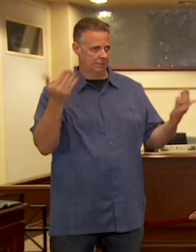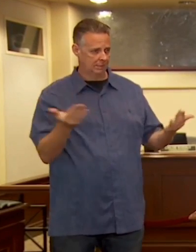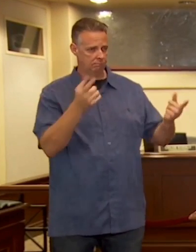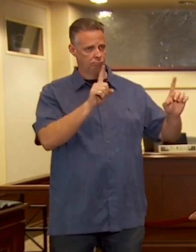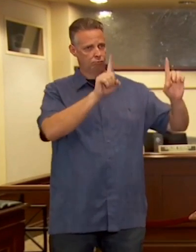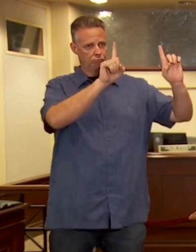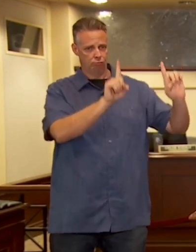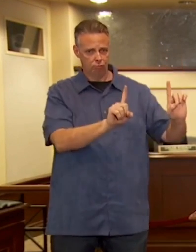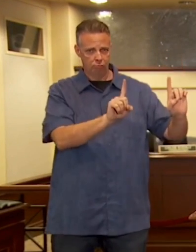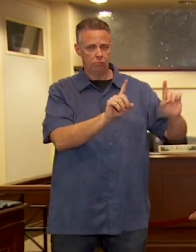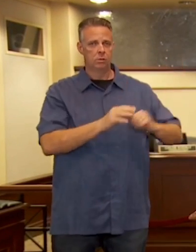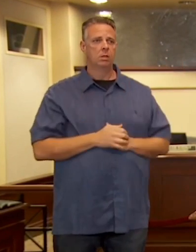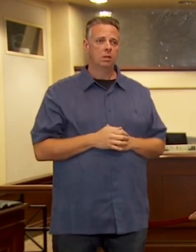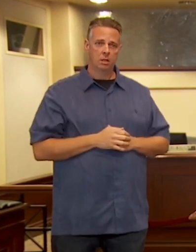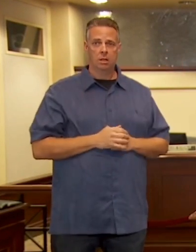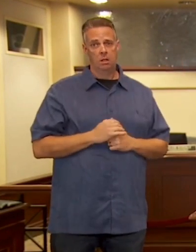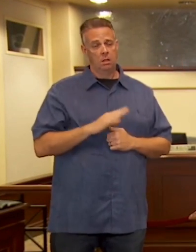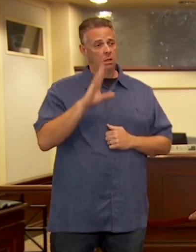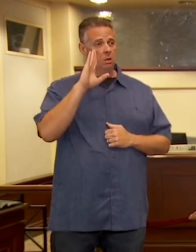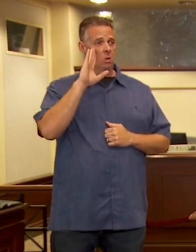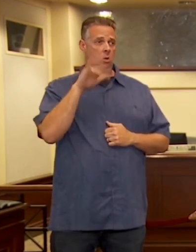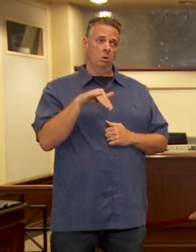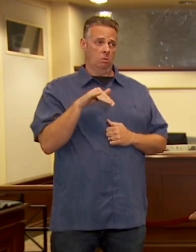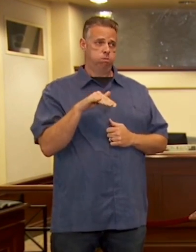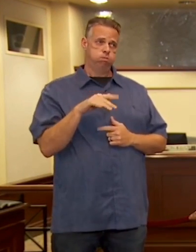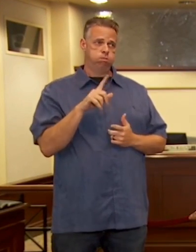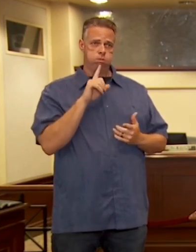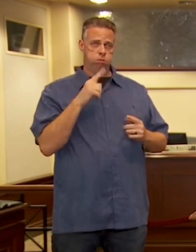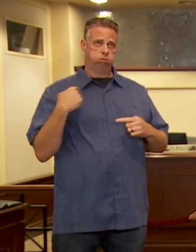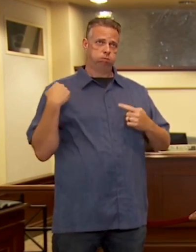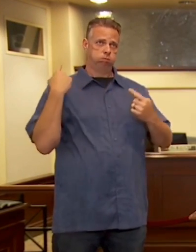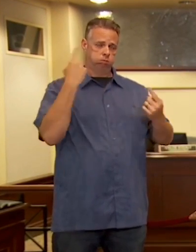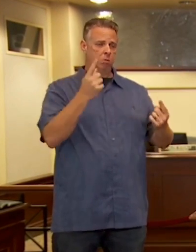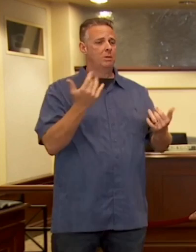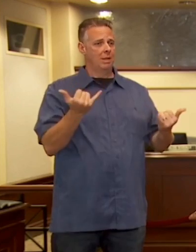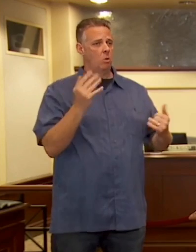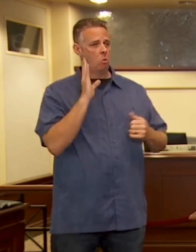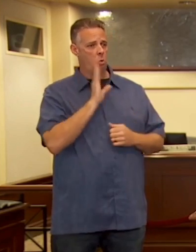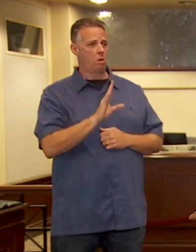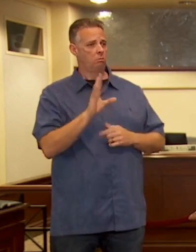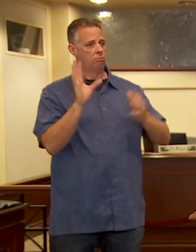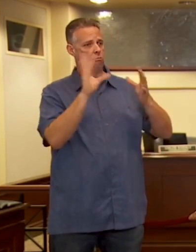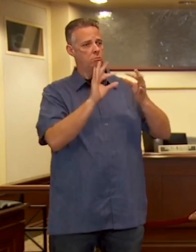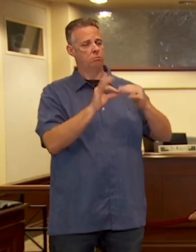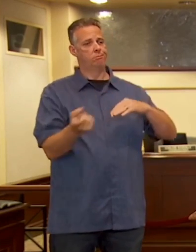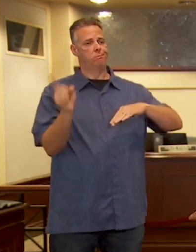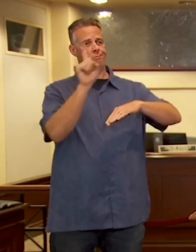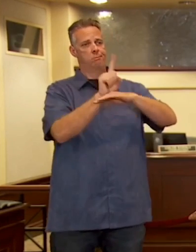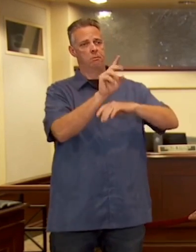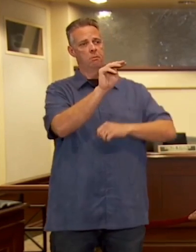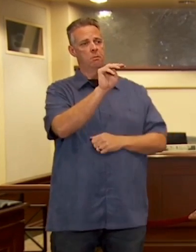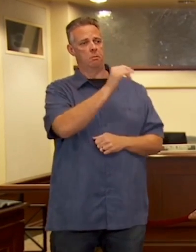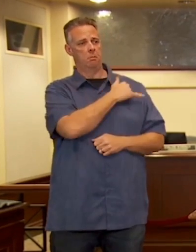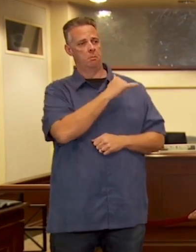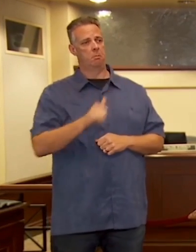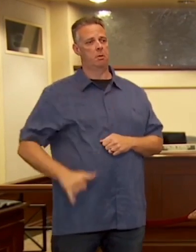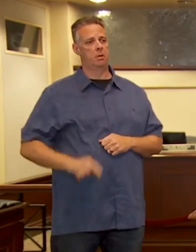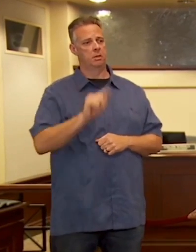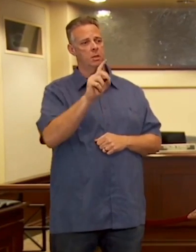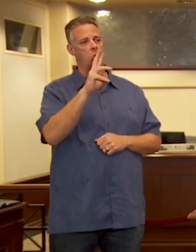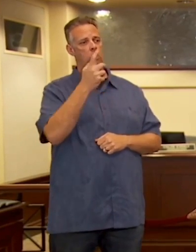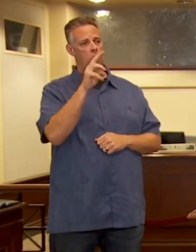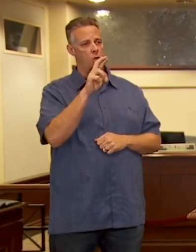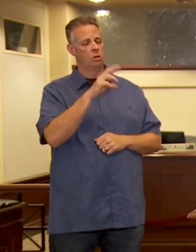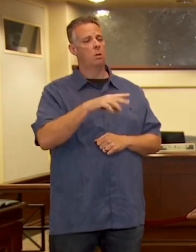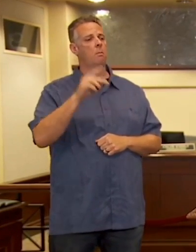And we got to remember this. It's not Republicans rioting. It's not Trump supporters. It's a cadre of far left extremists of various stripes.